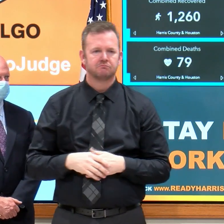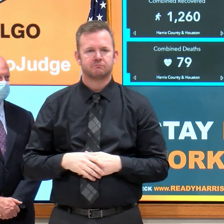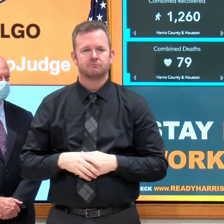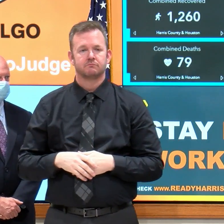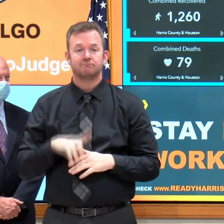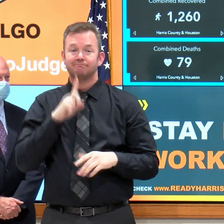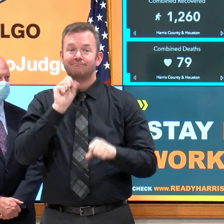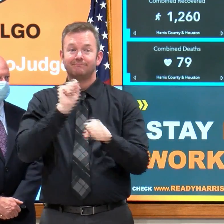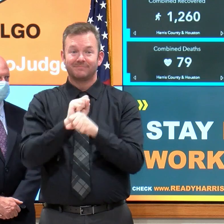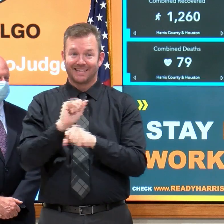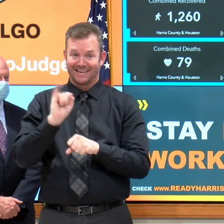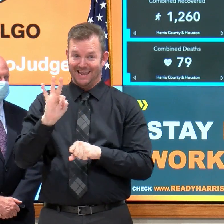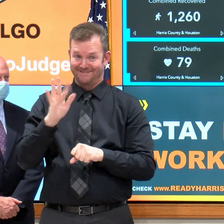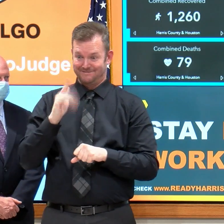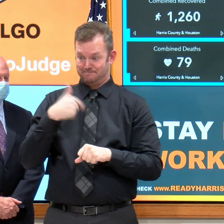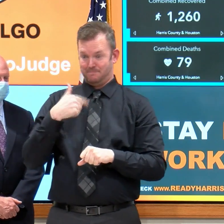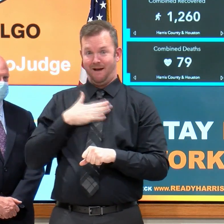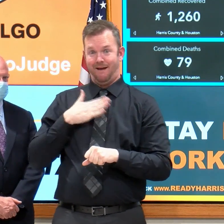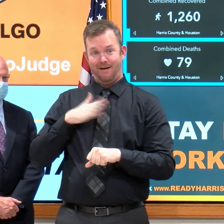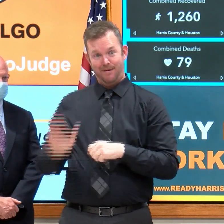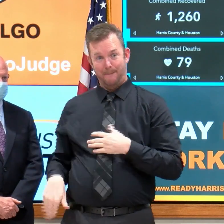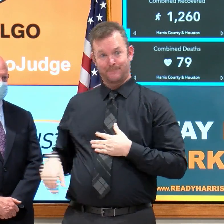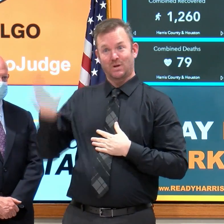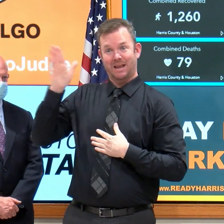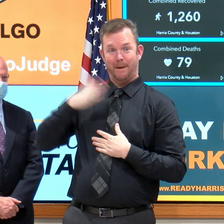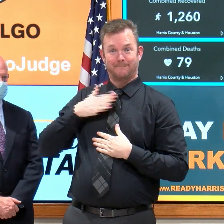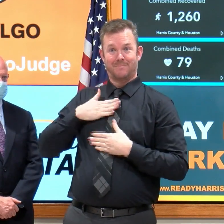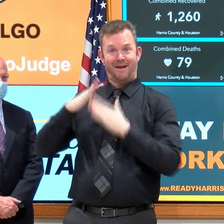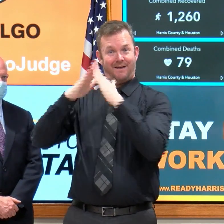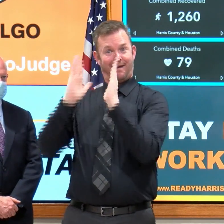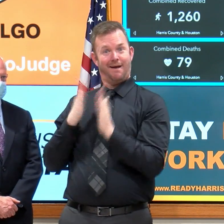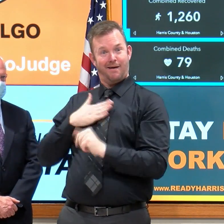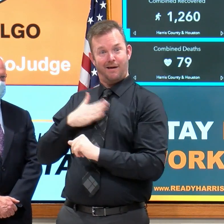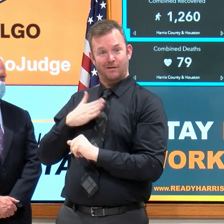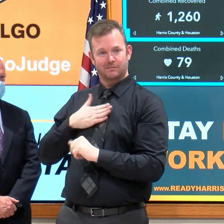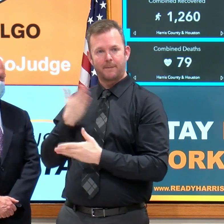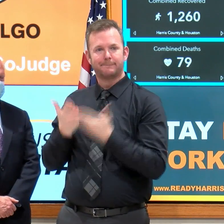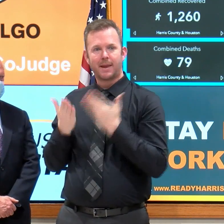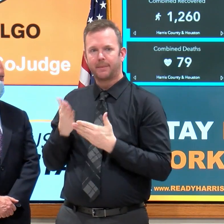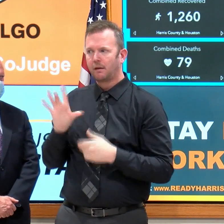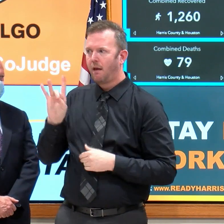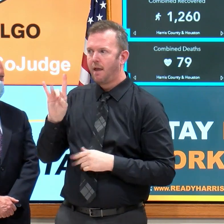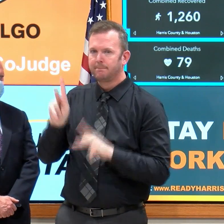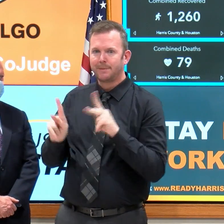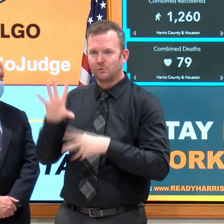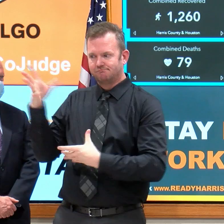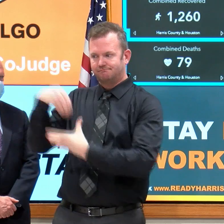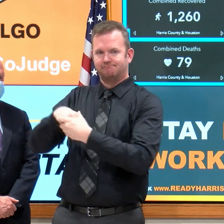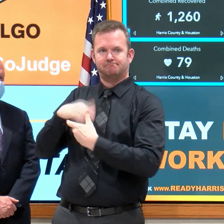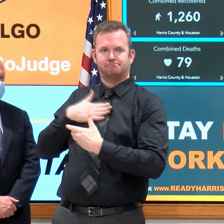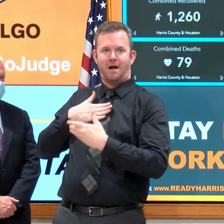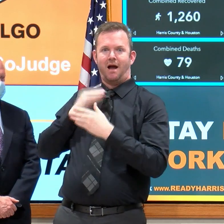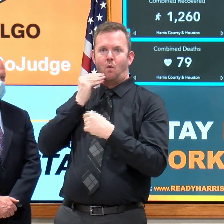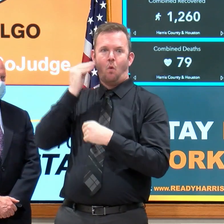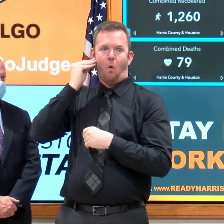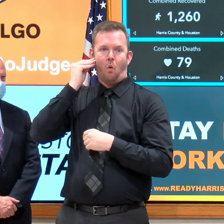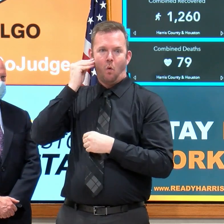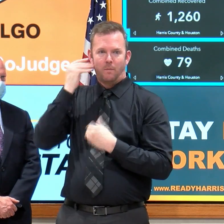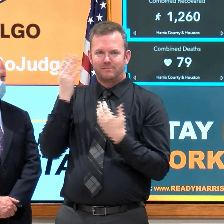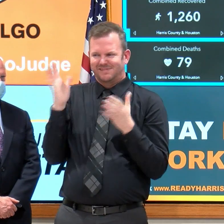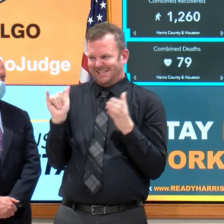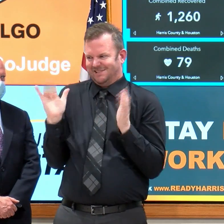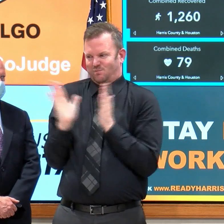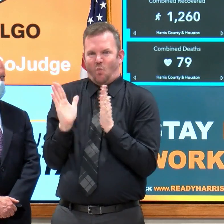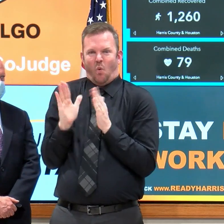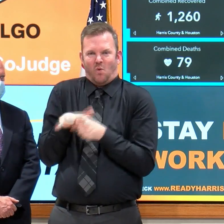where there were 8 and 9, 10, 11 people in a two-bedroom house and two bedrooms,